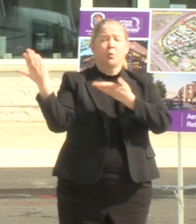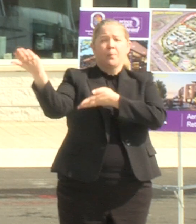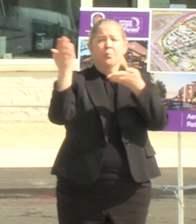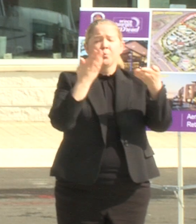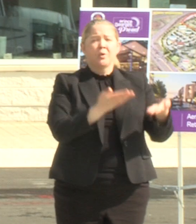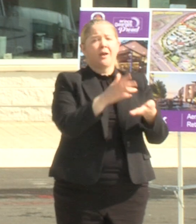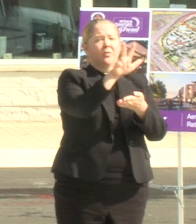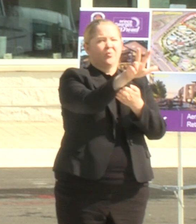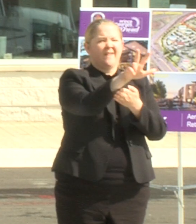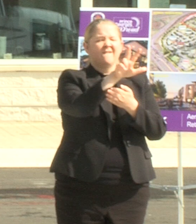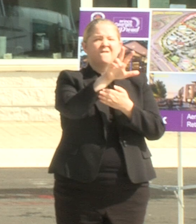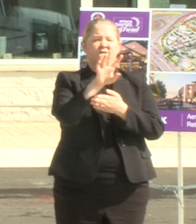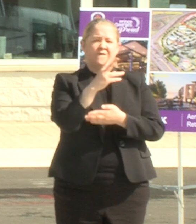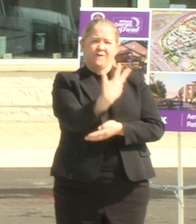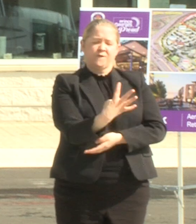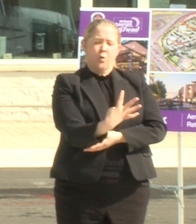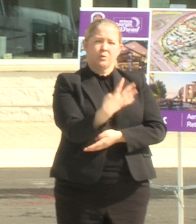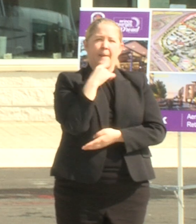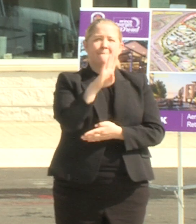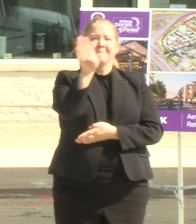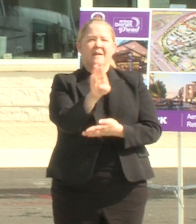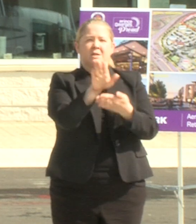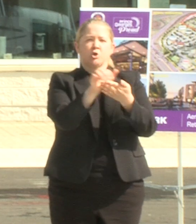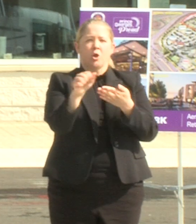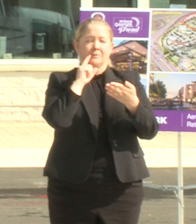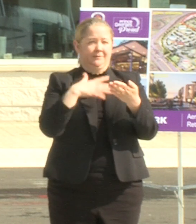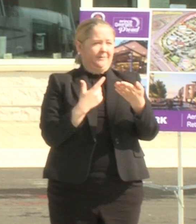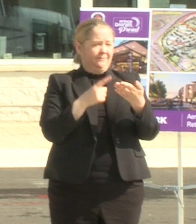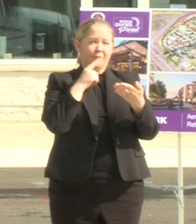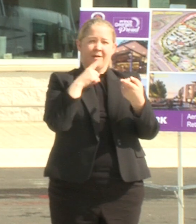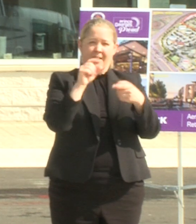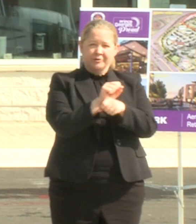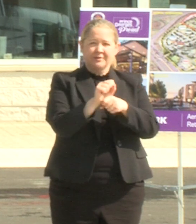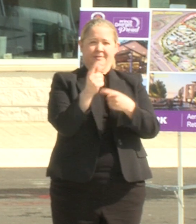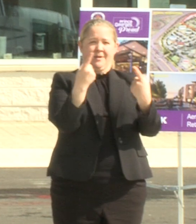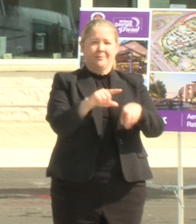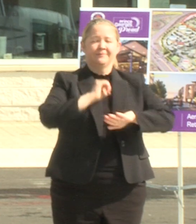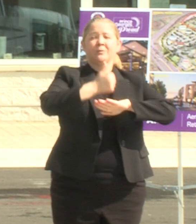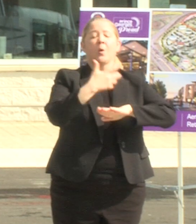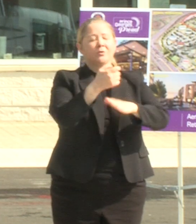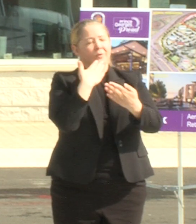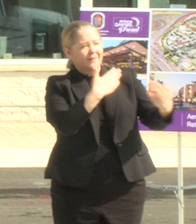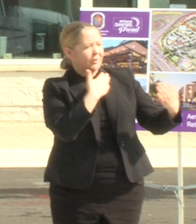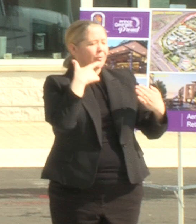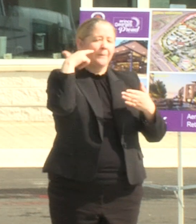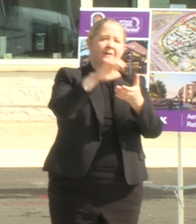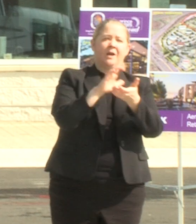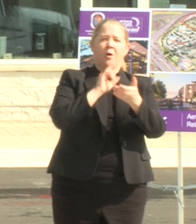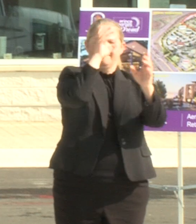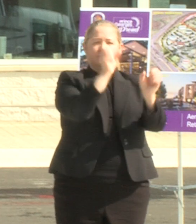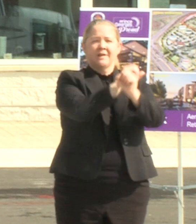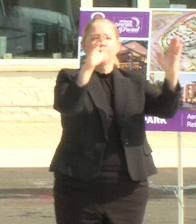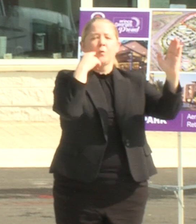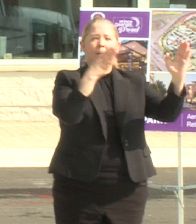dollars to life along the blue line corridor so i want to thank them for believing in this vision for the blue line and for all